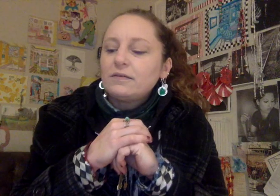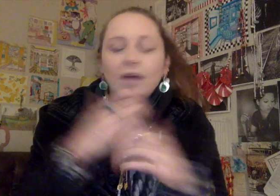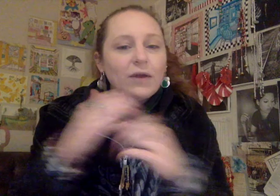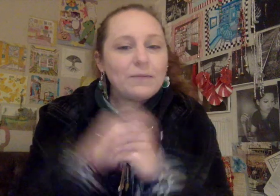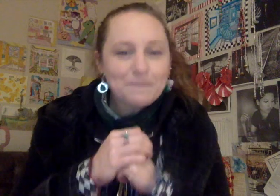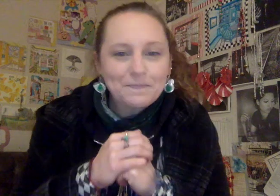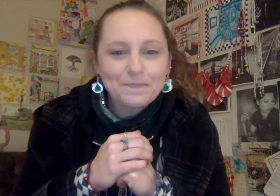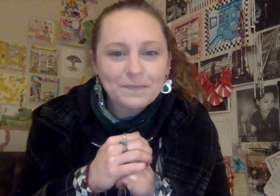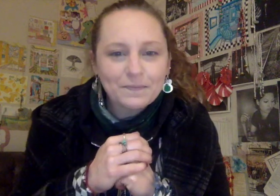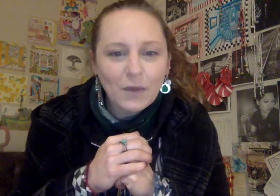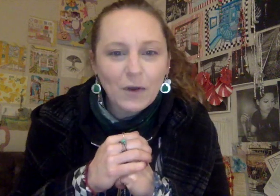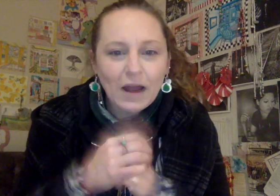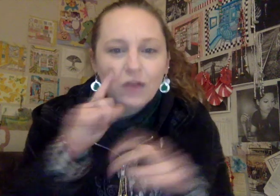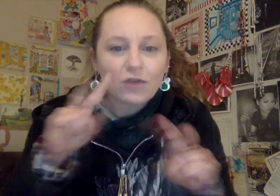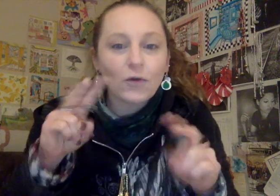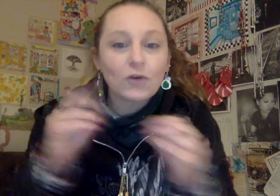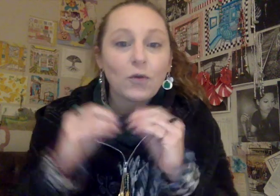anyway, all right. I look forward to more.